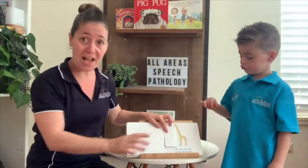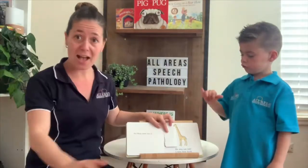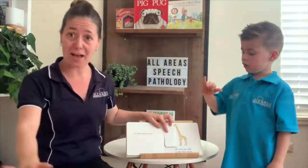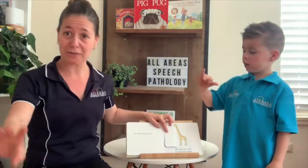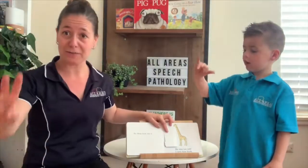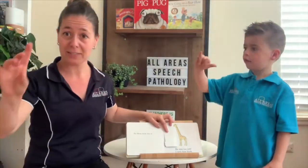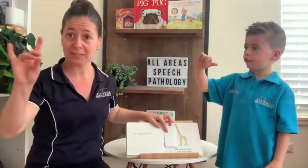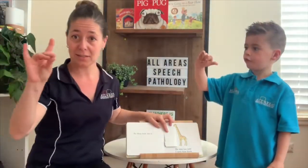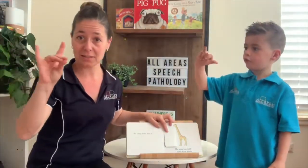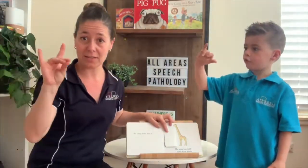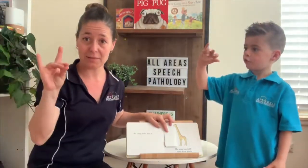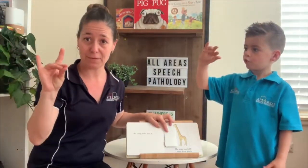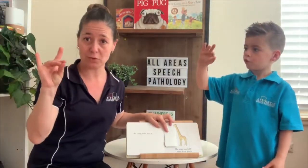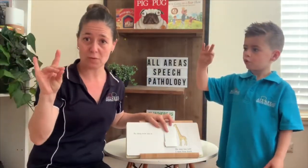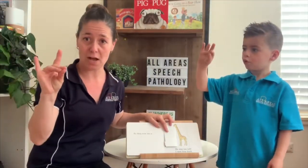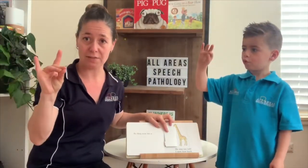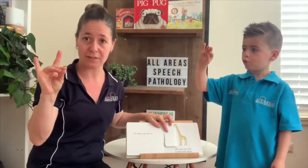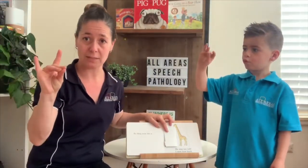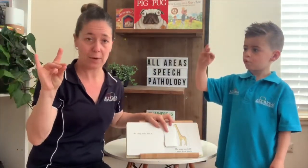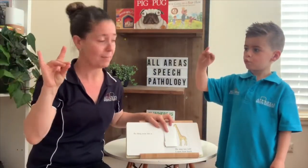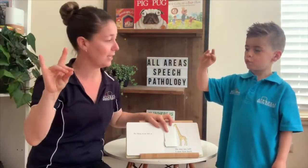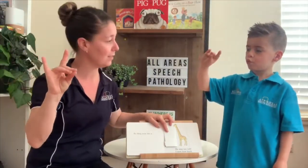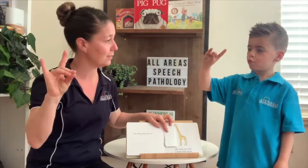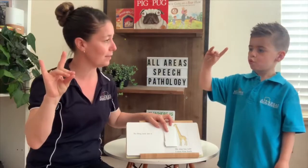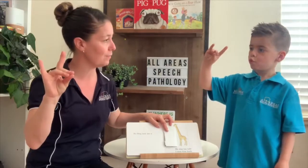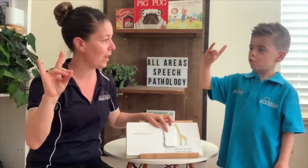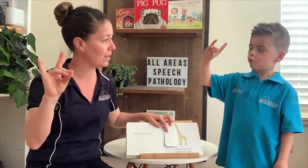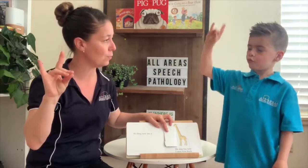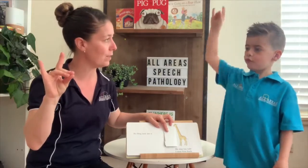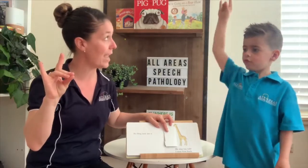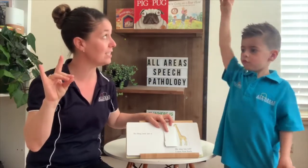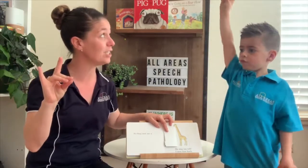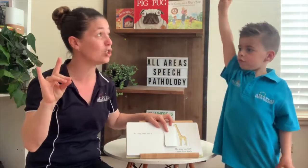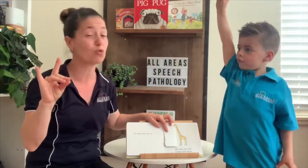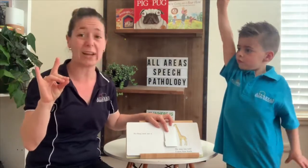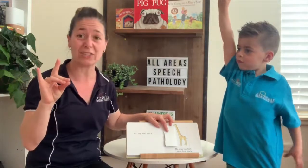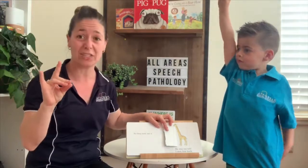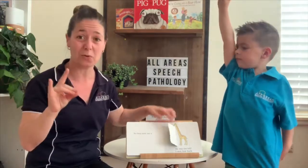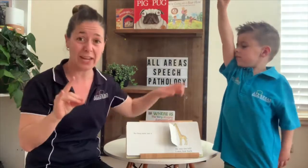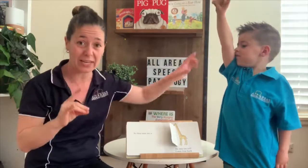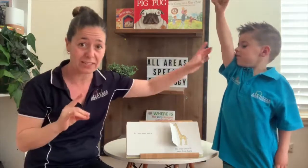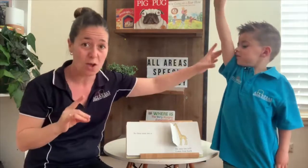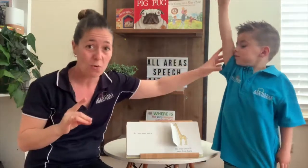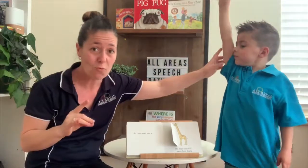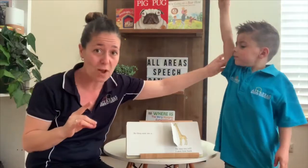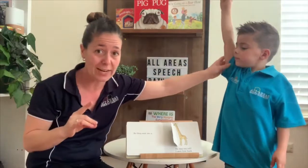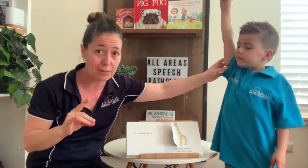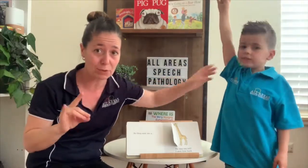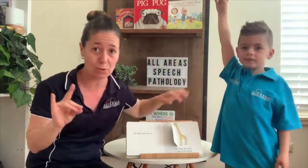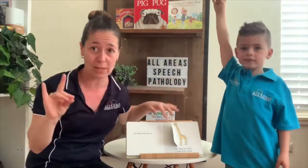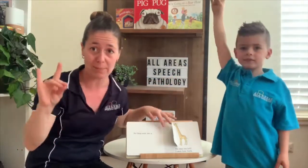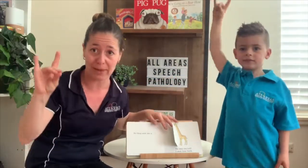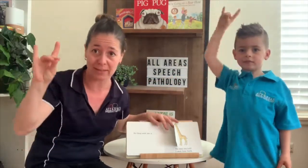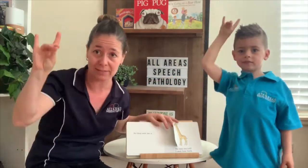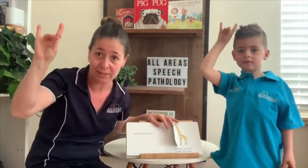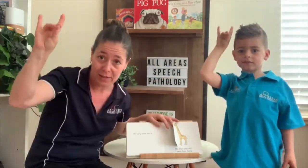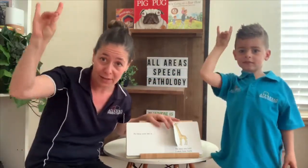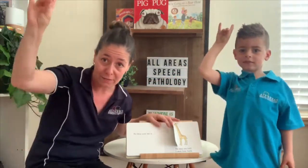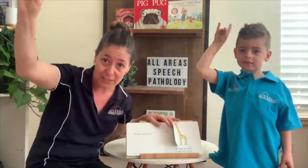So the sign for giraffe is by making a sign for animal and stretching your hand right up tall like Bailen. If I